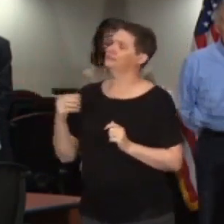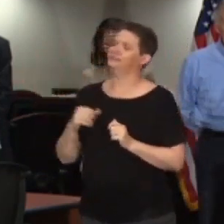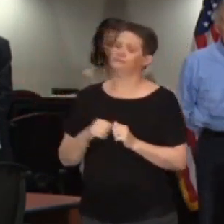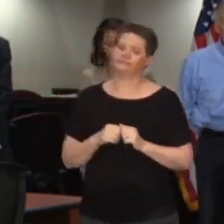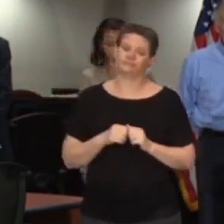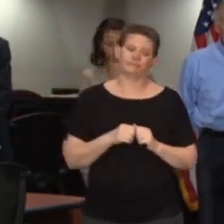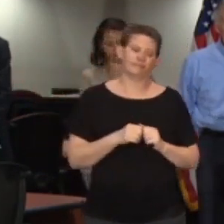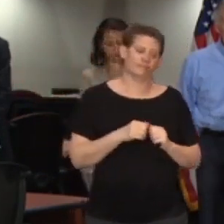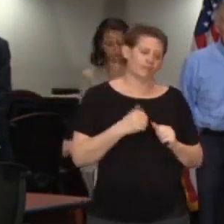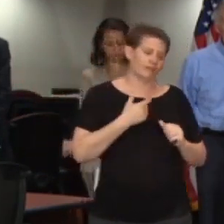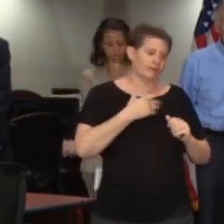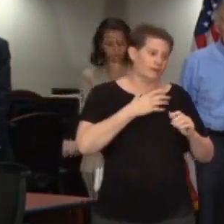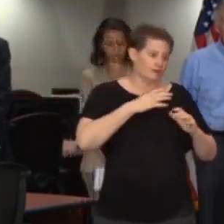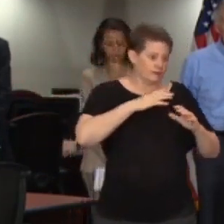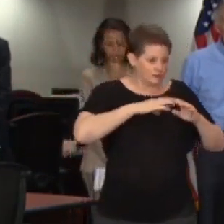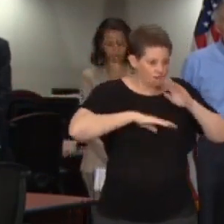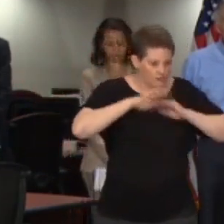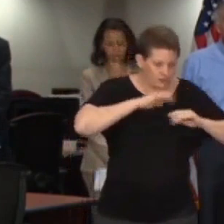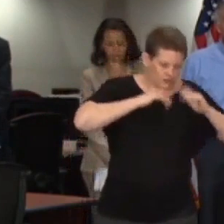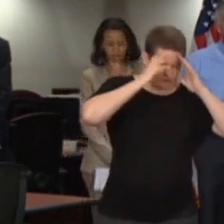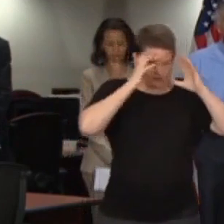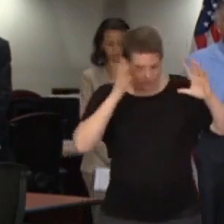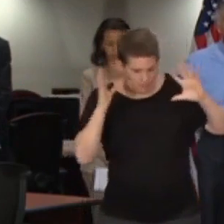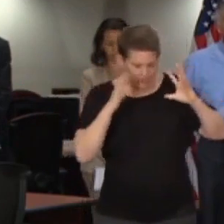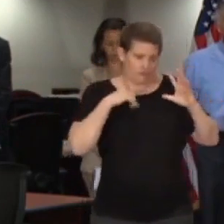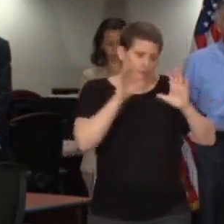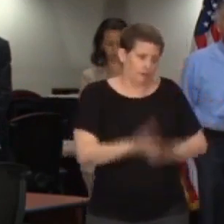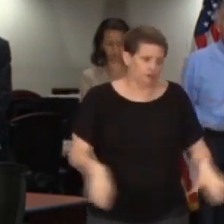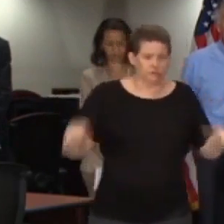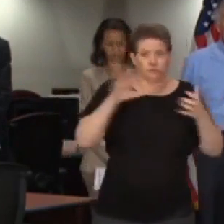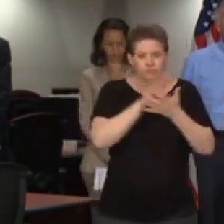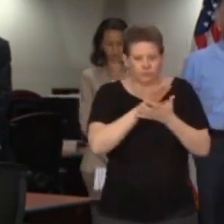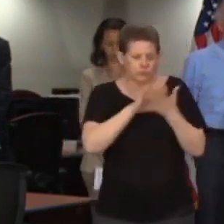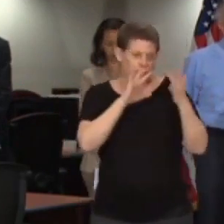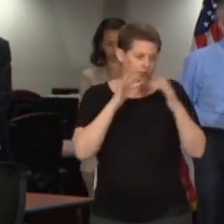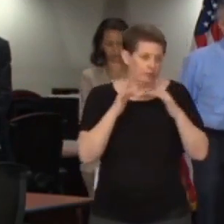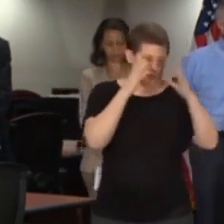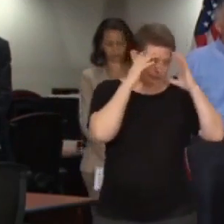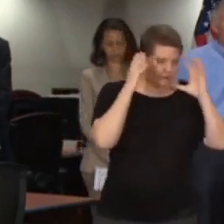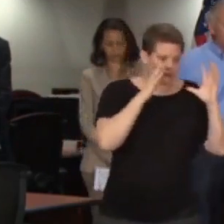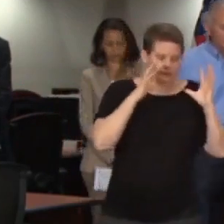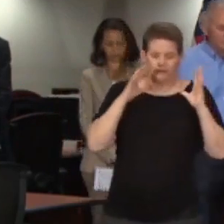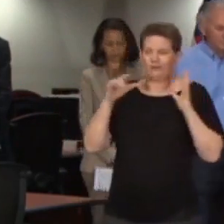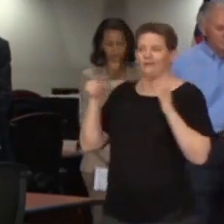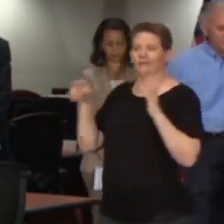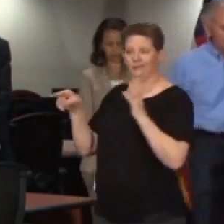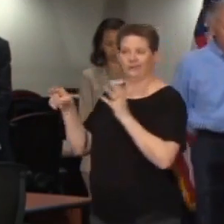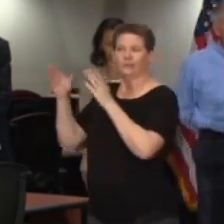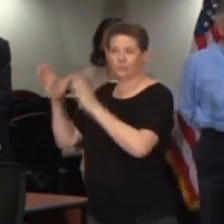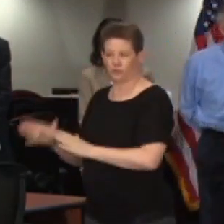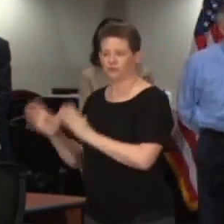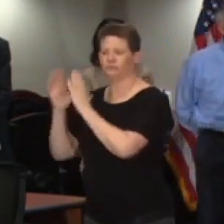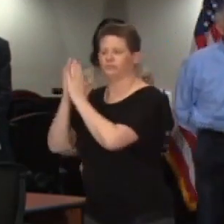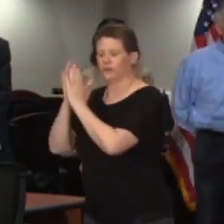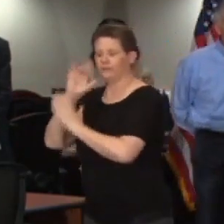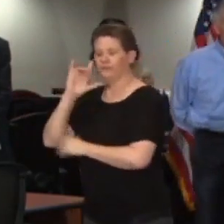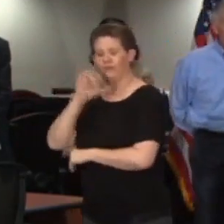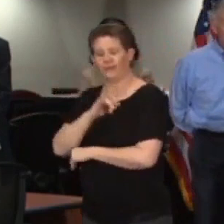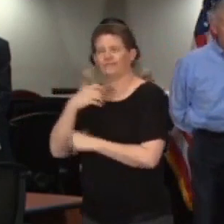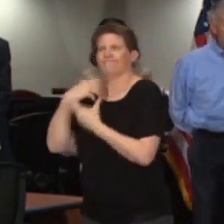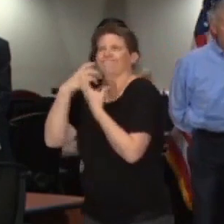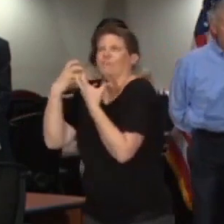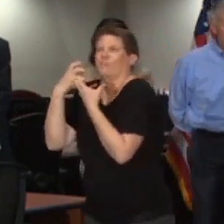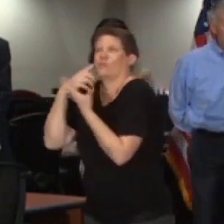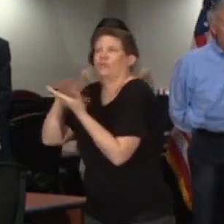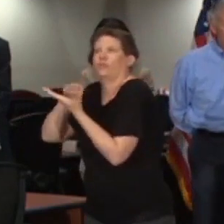frazzled about having their children do schooling via the internet, there's a person praying for the choice, the chance to learn how to